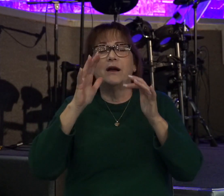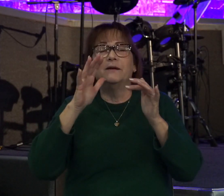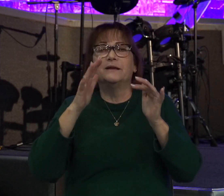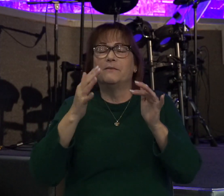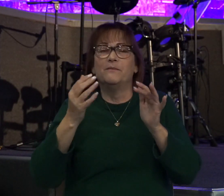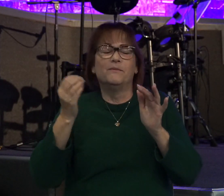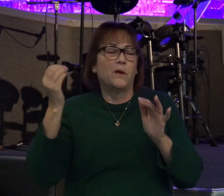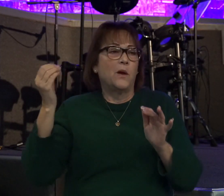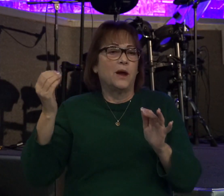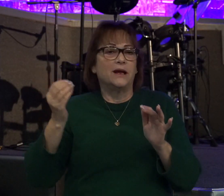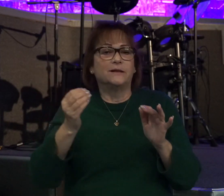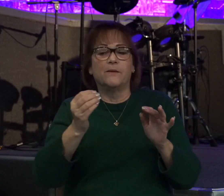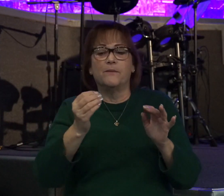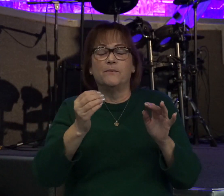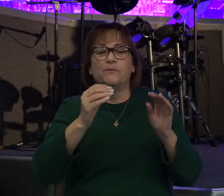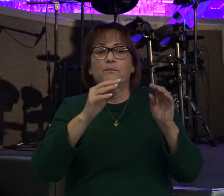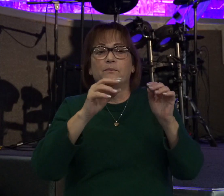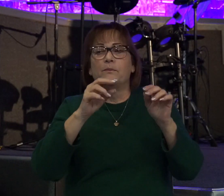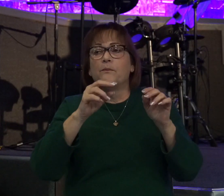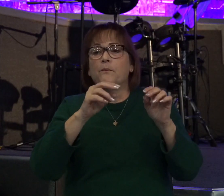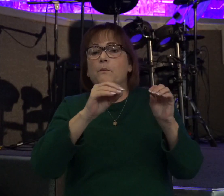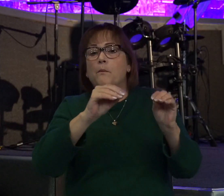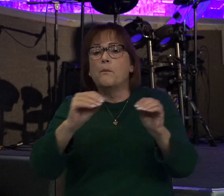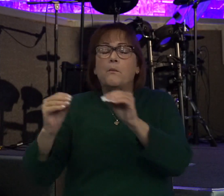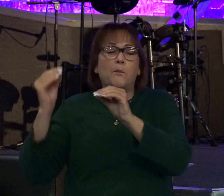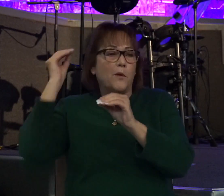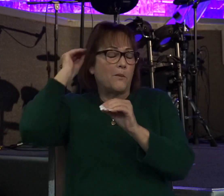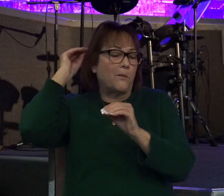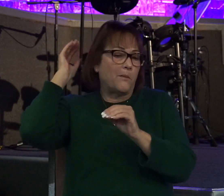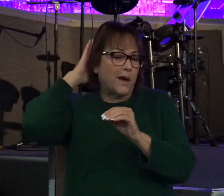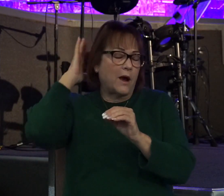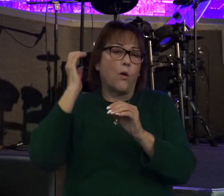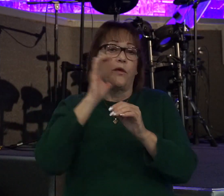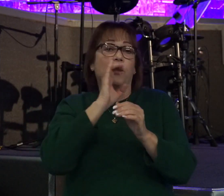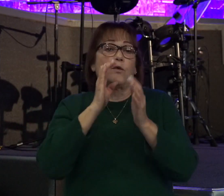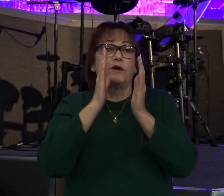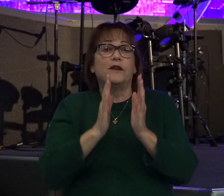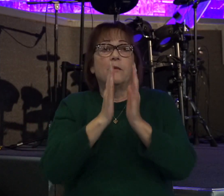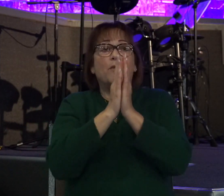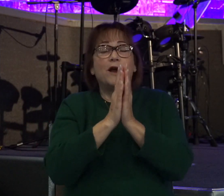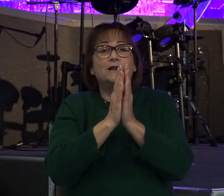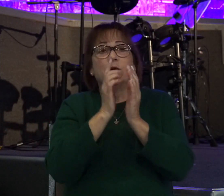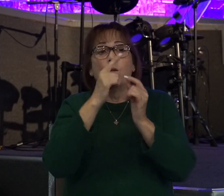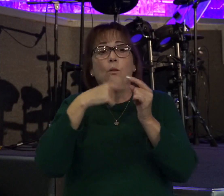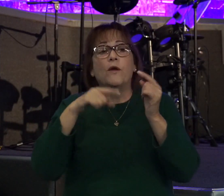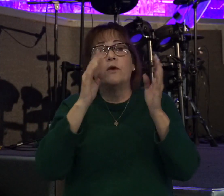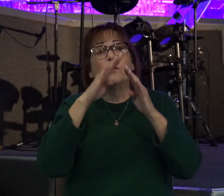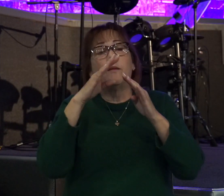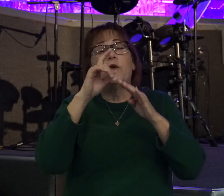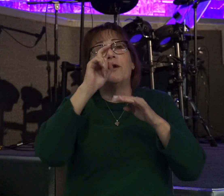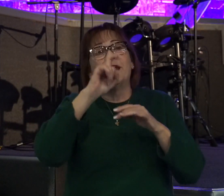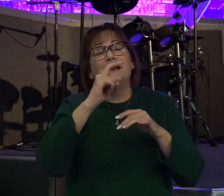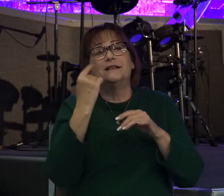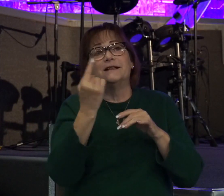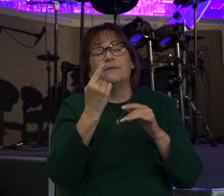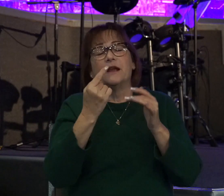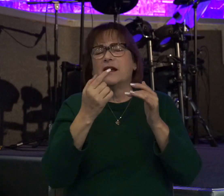Or the Christian who only prays when they're in trouble or need something. Well, God doesn't like that.